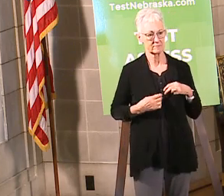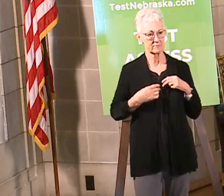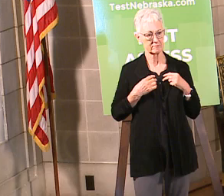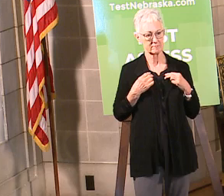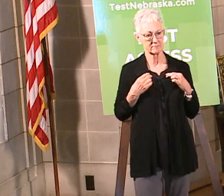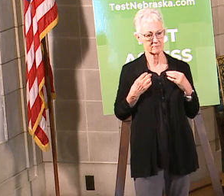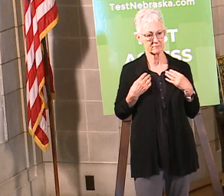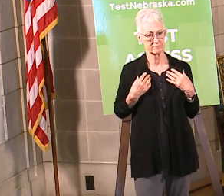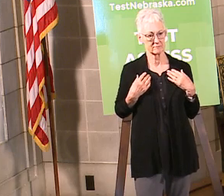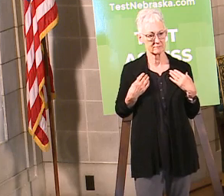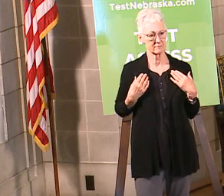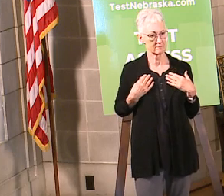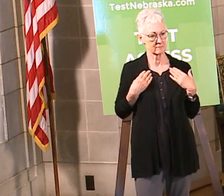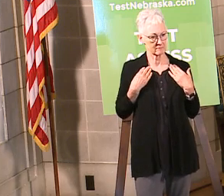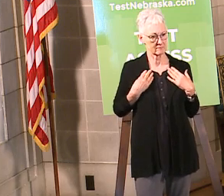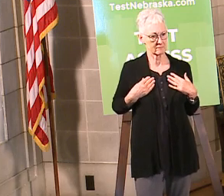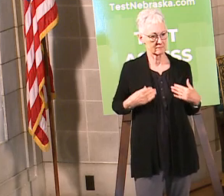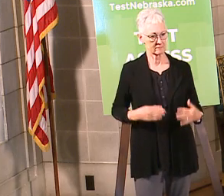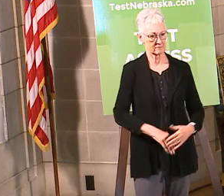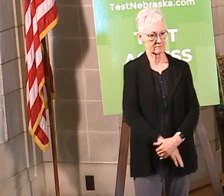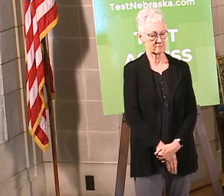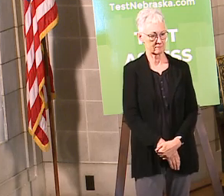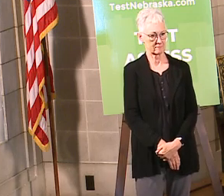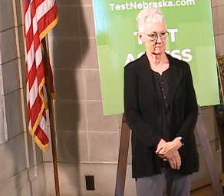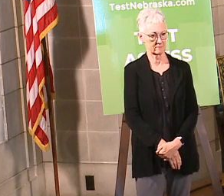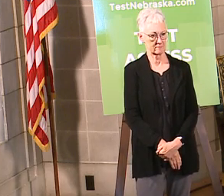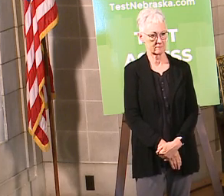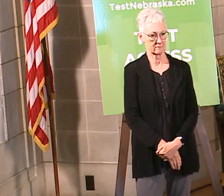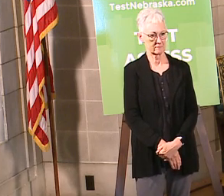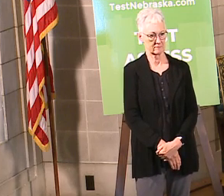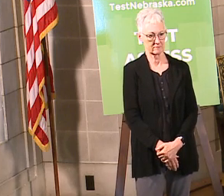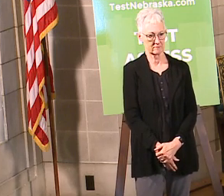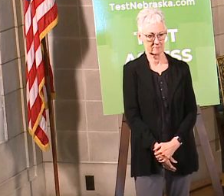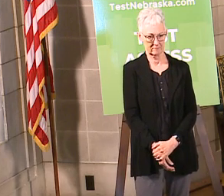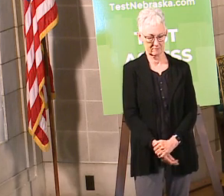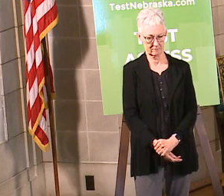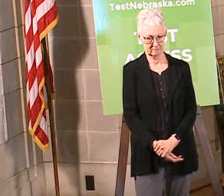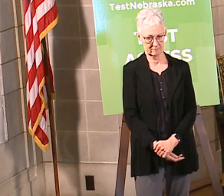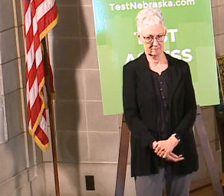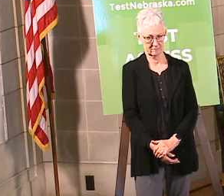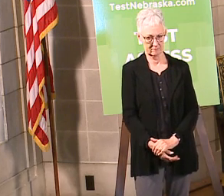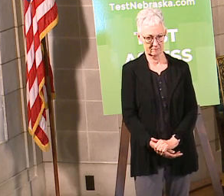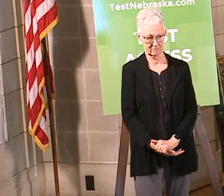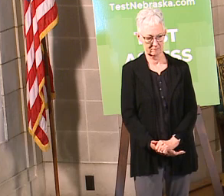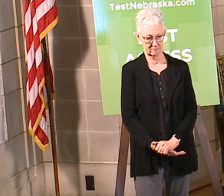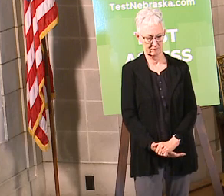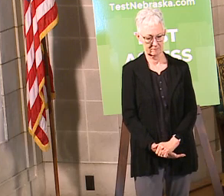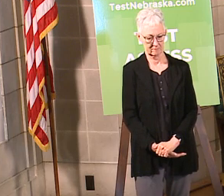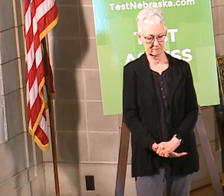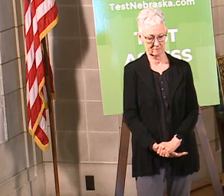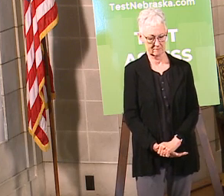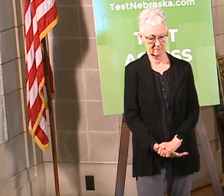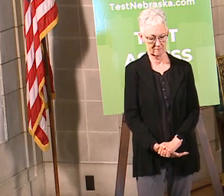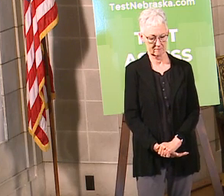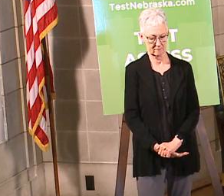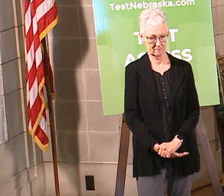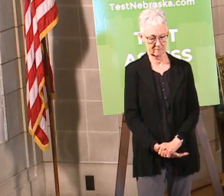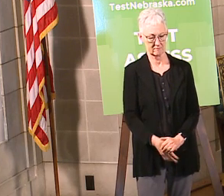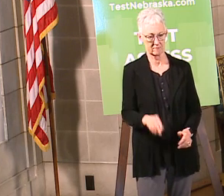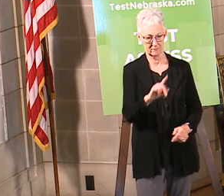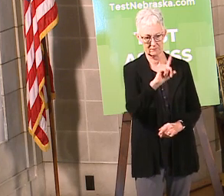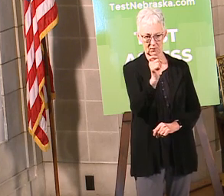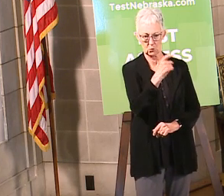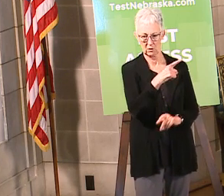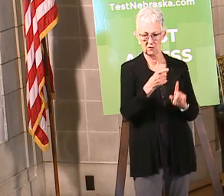I have a reader question, and this is someone who wondered about the baseball and